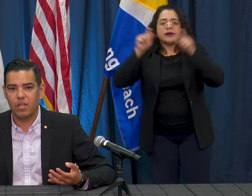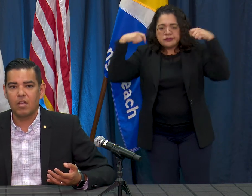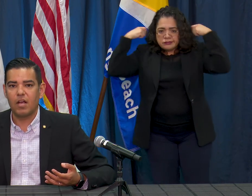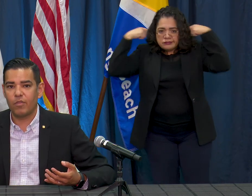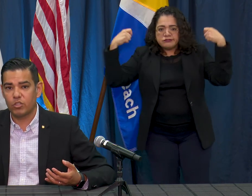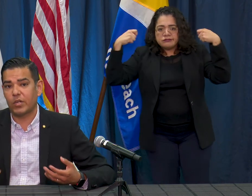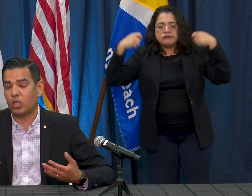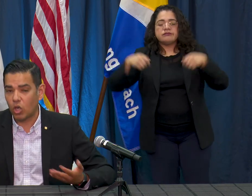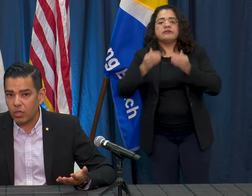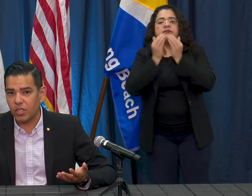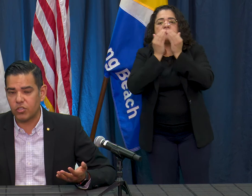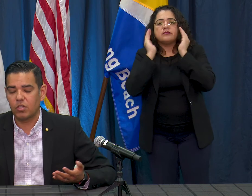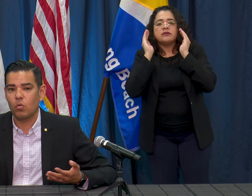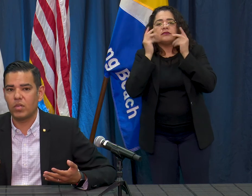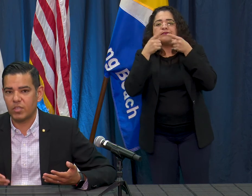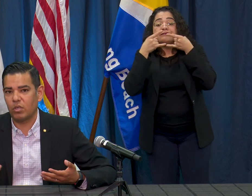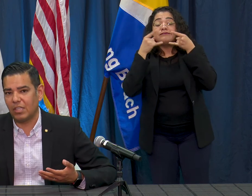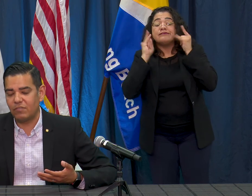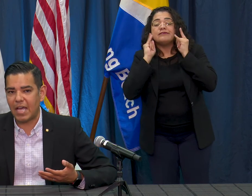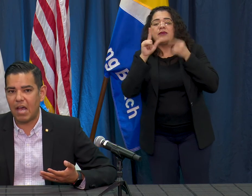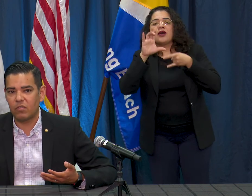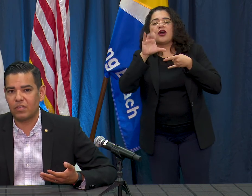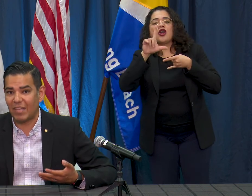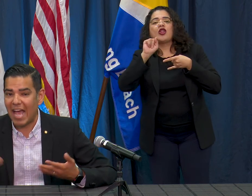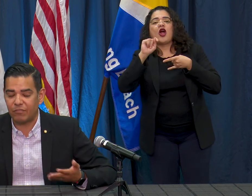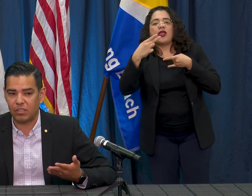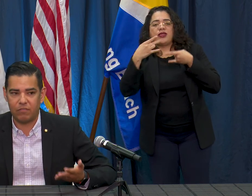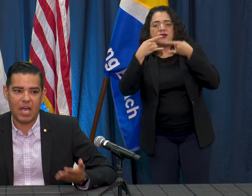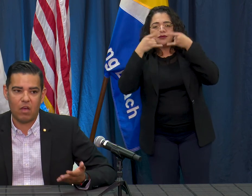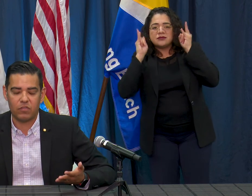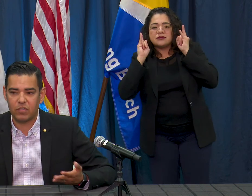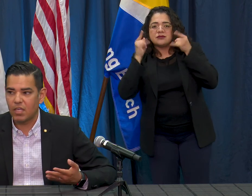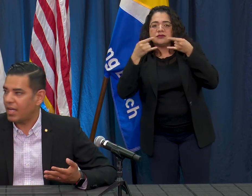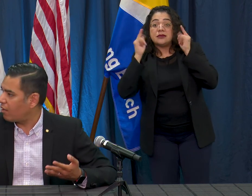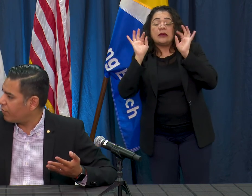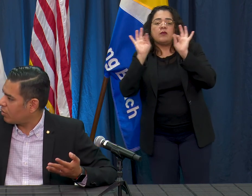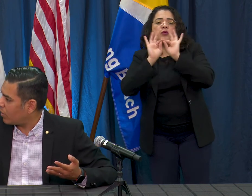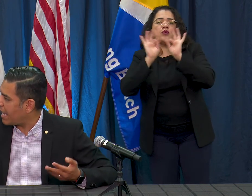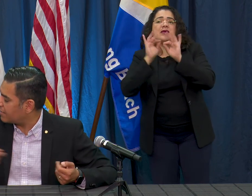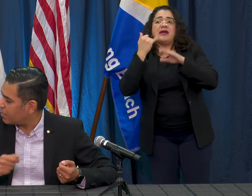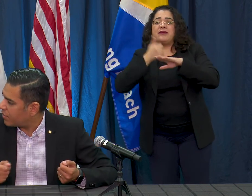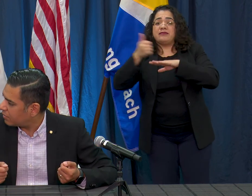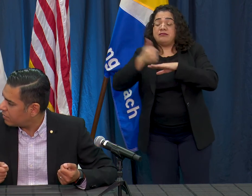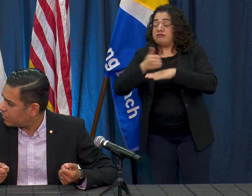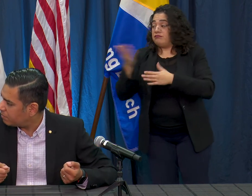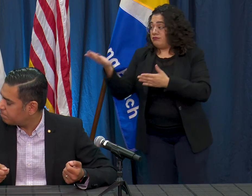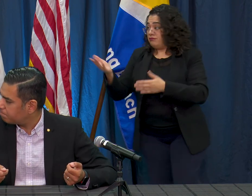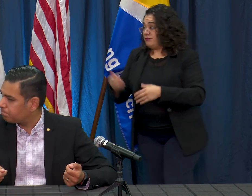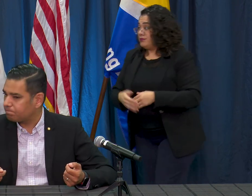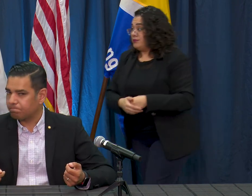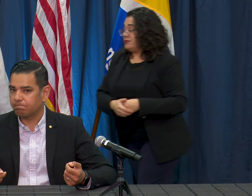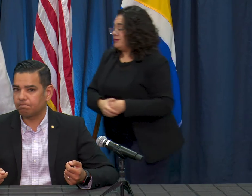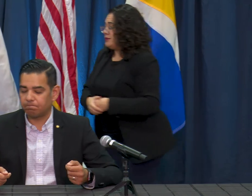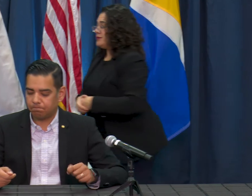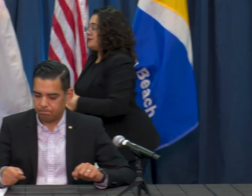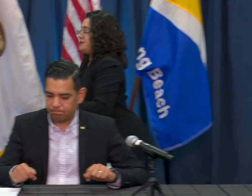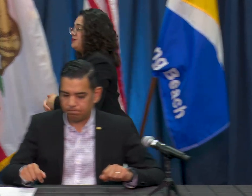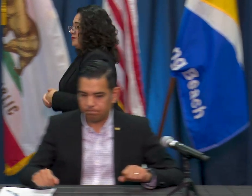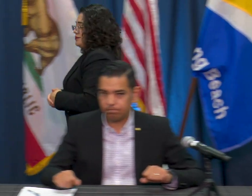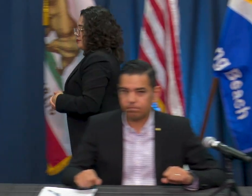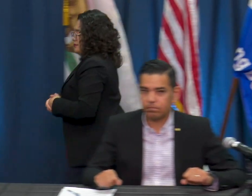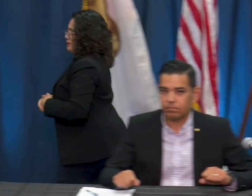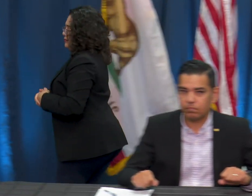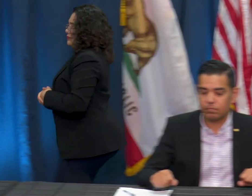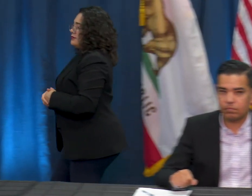cloth those are encouraged when someone leaves the house if they have to leave the house and I don't think I want to add to anything yeah so um